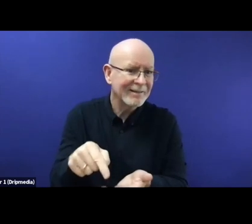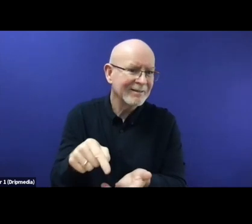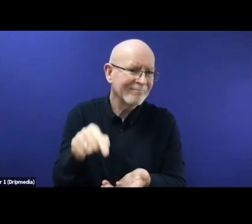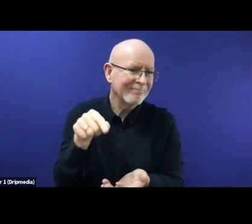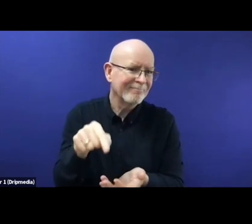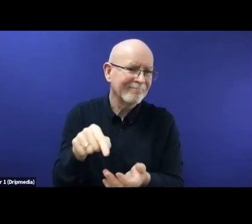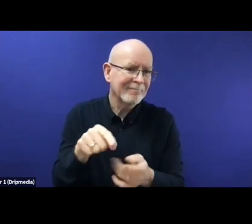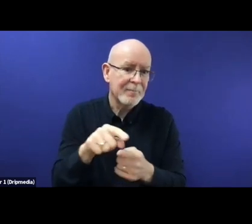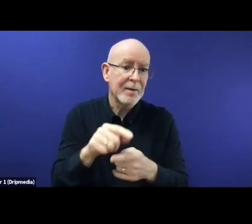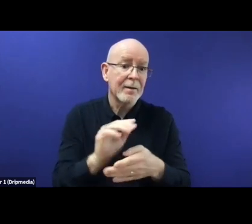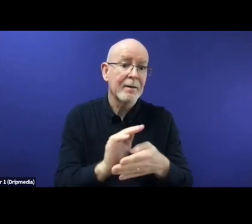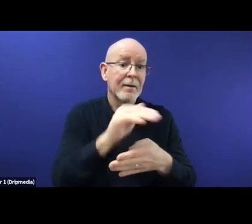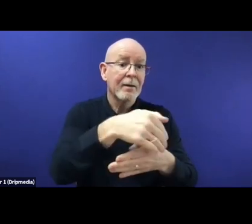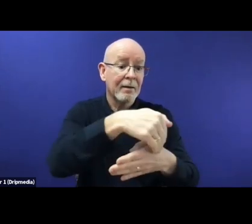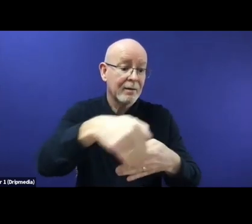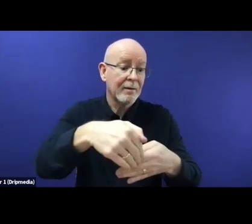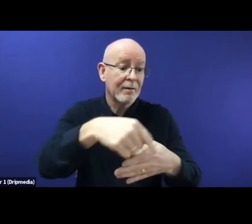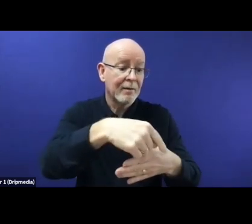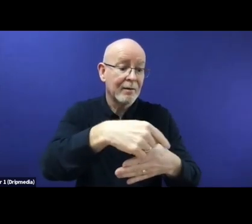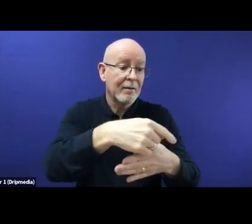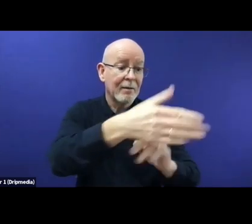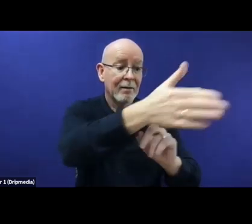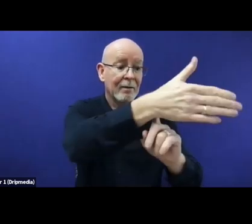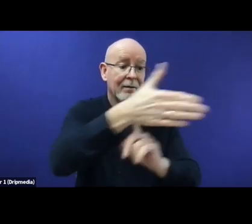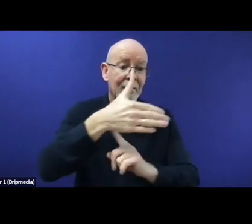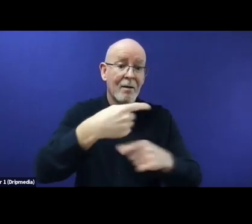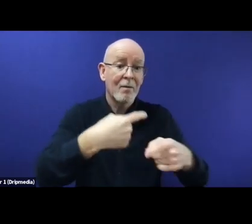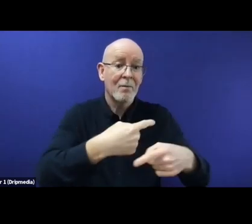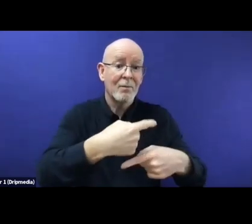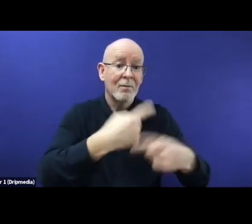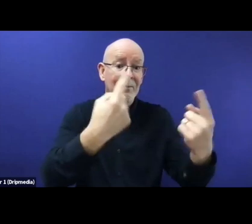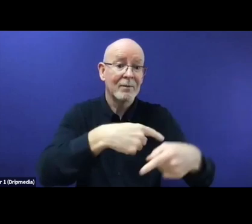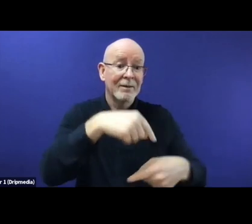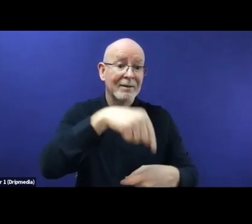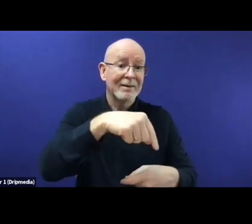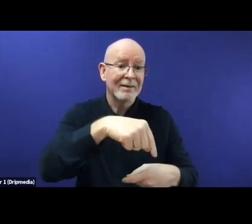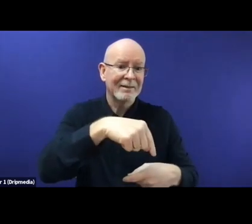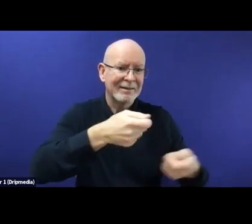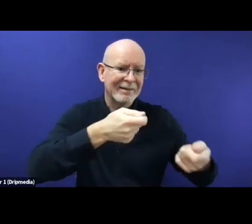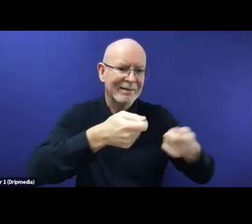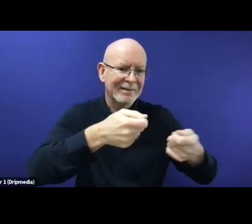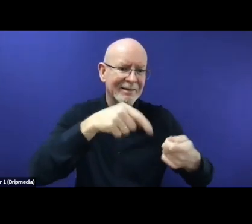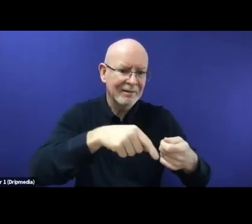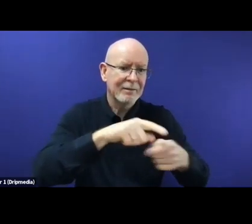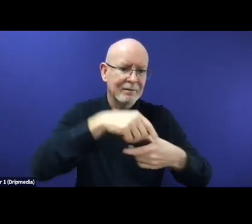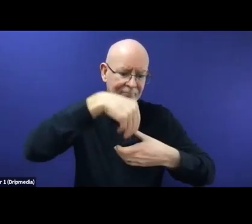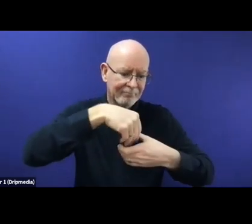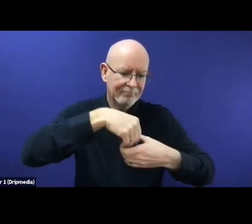one term that comes to mind here is what the UN Compact is referring